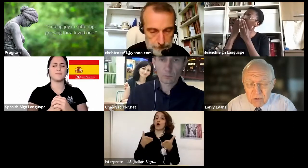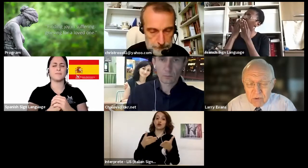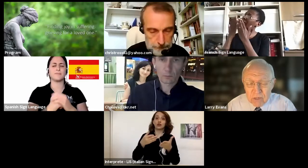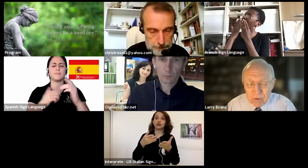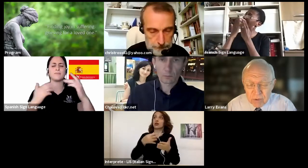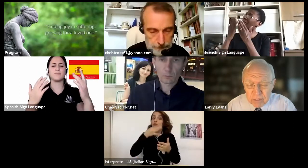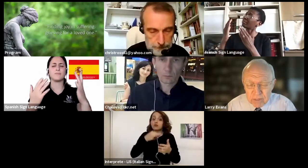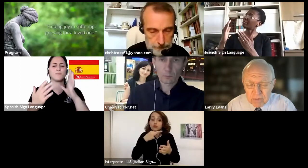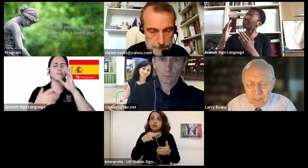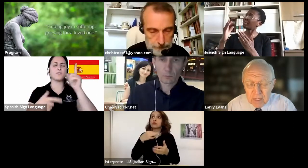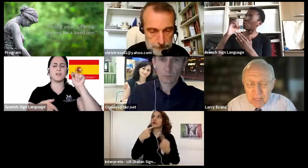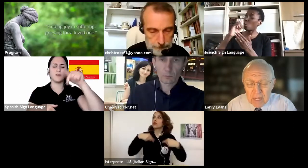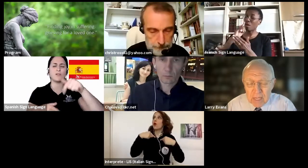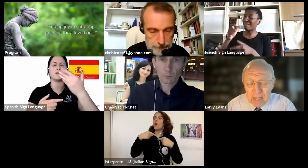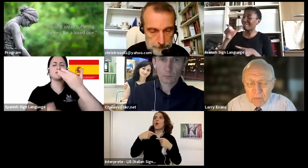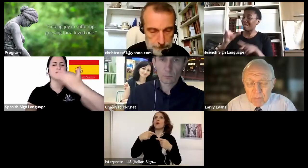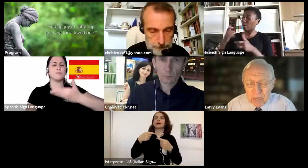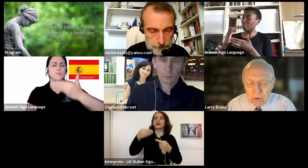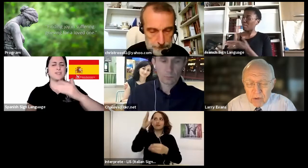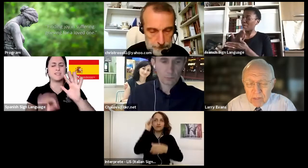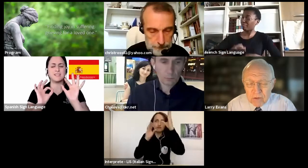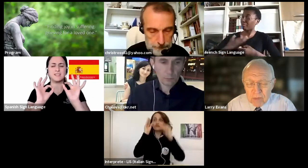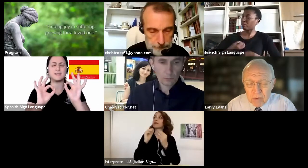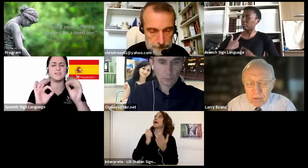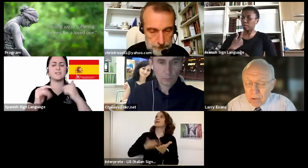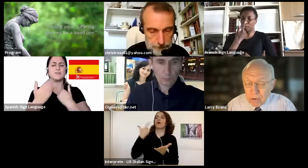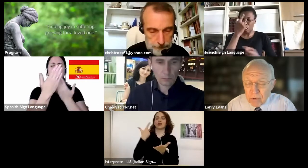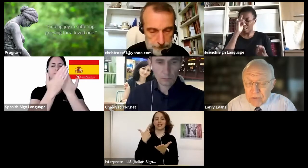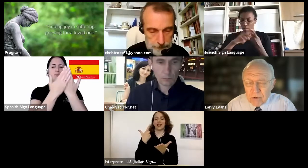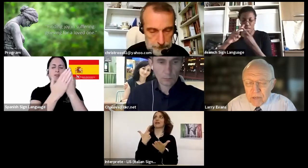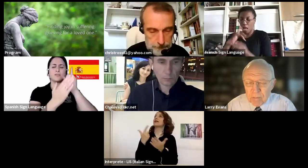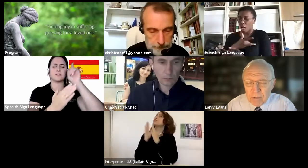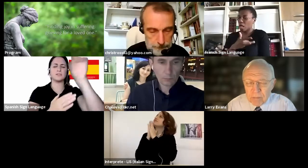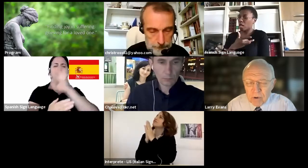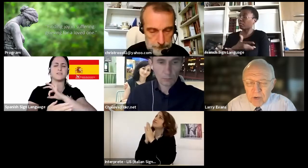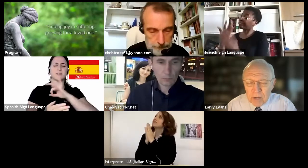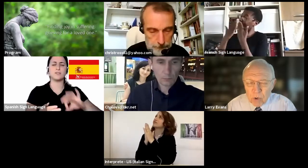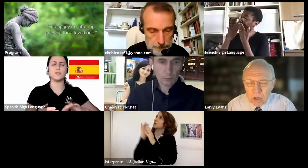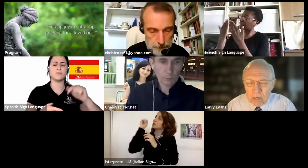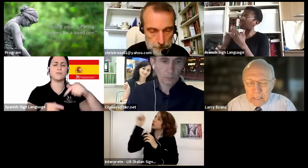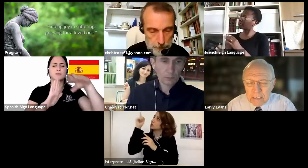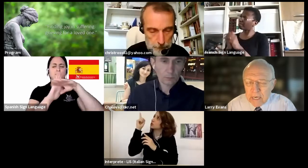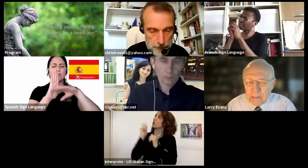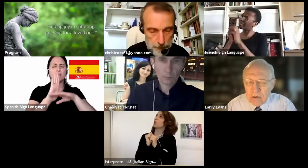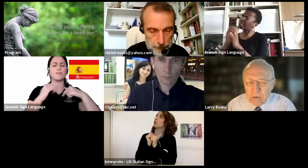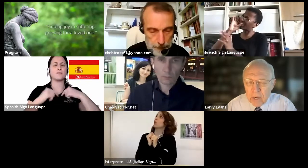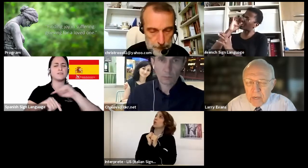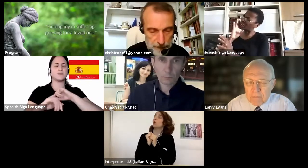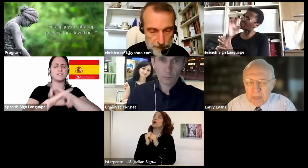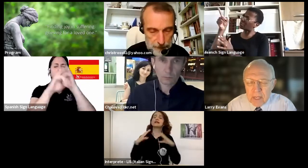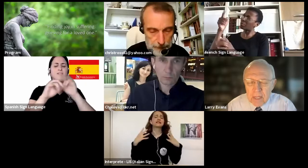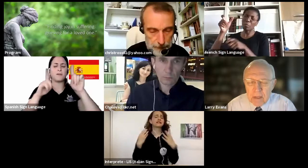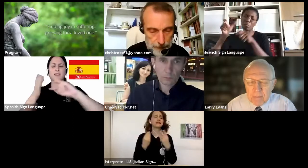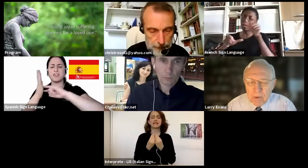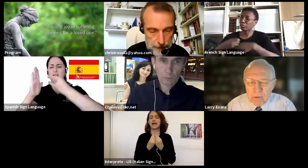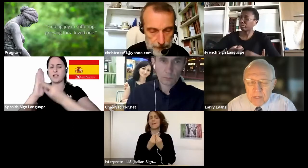so important. And we pray, Lord, that you'll be with all those who are helping the program work in a technical way.